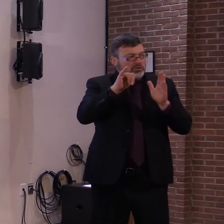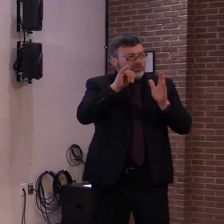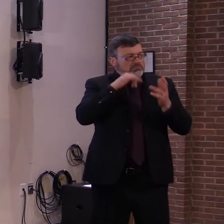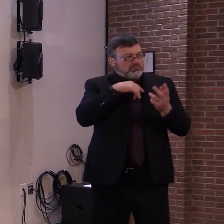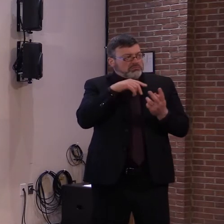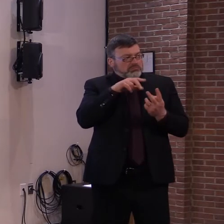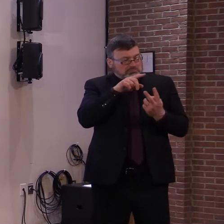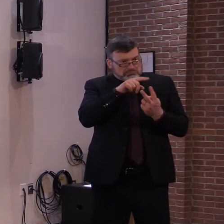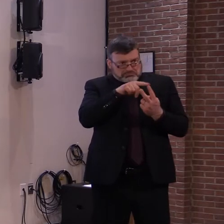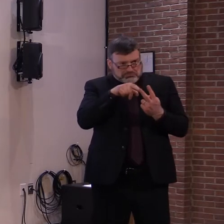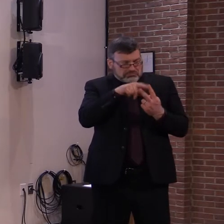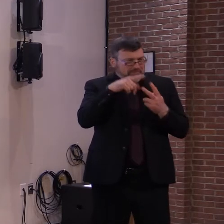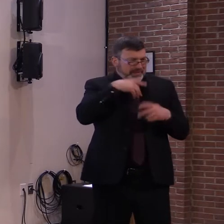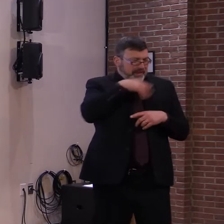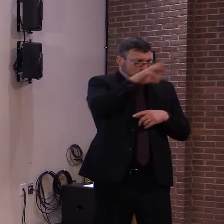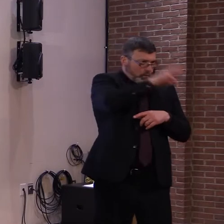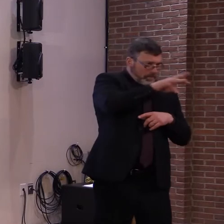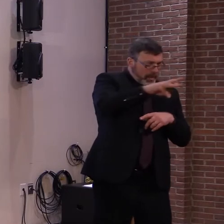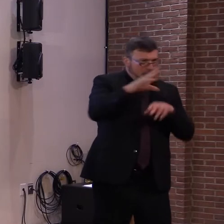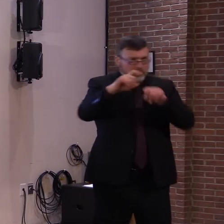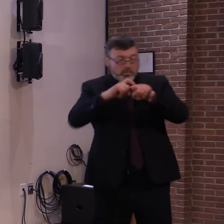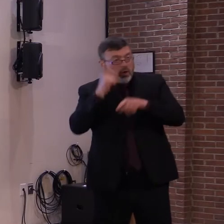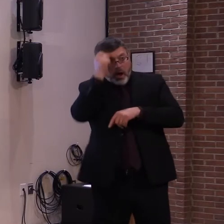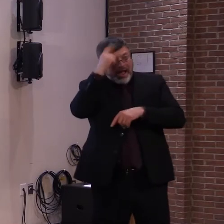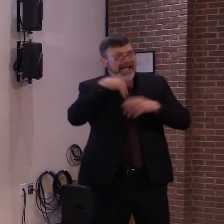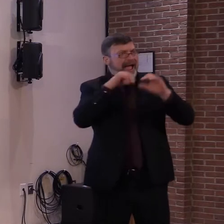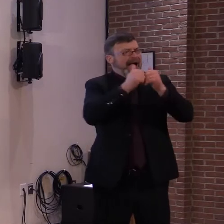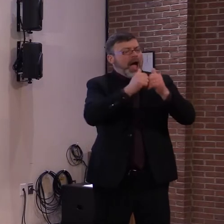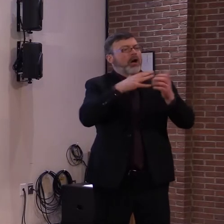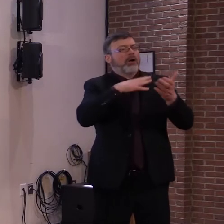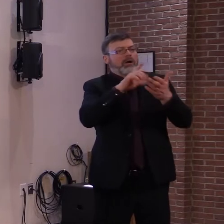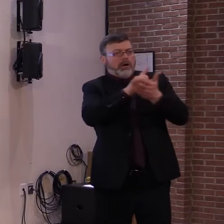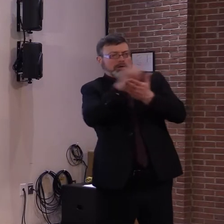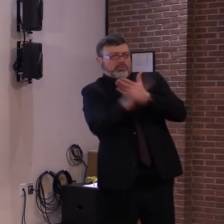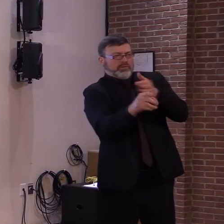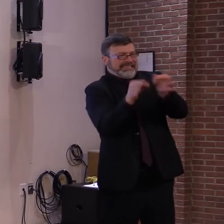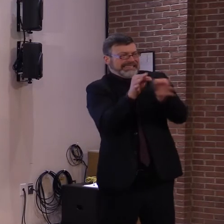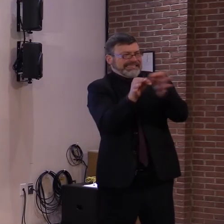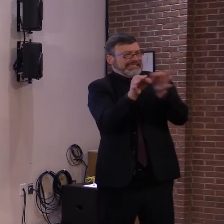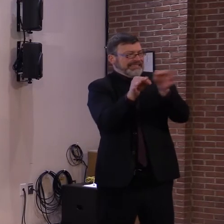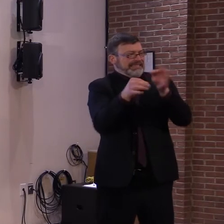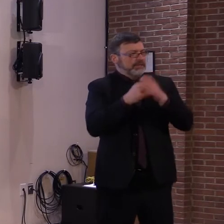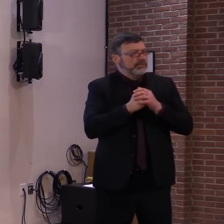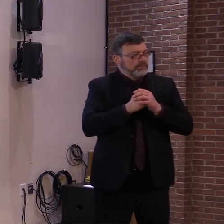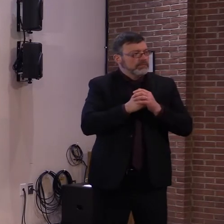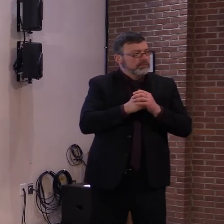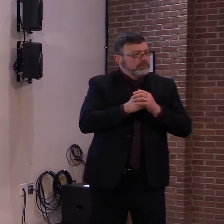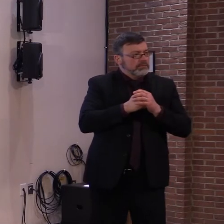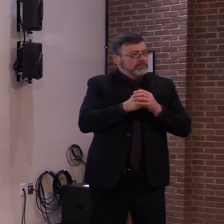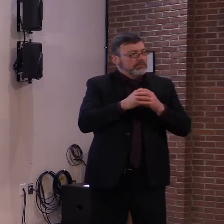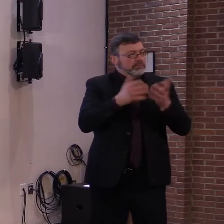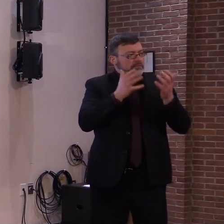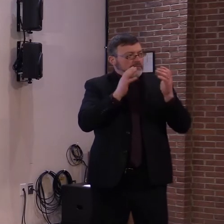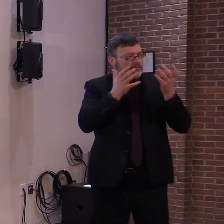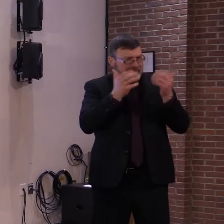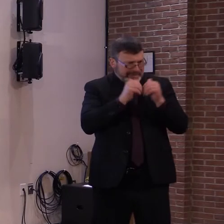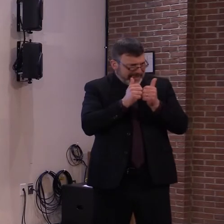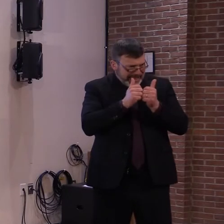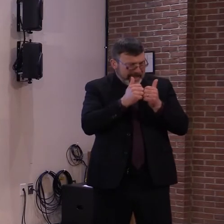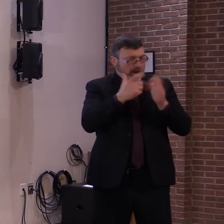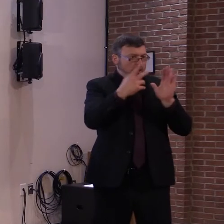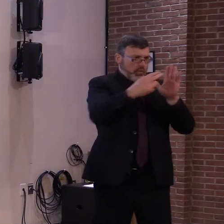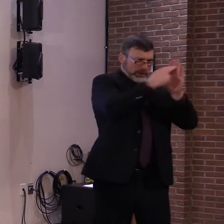along with the guidance for ensuring that we have an orderly process to take calls and get eligible